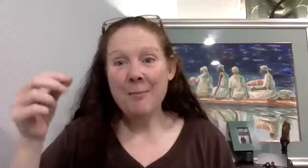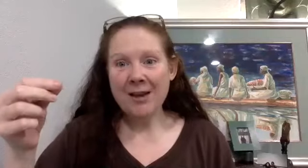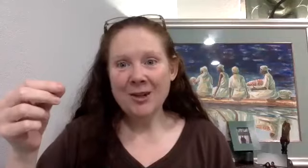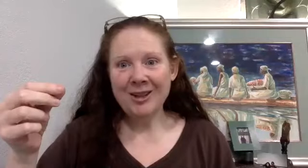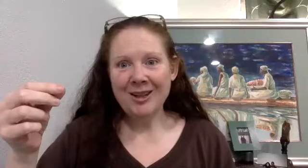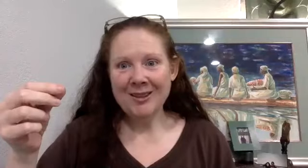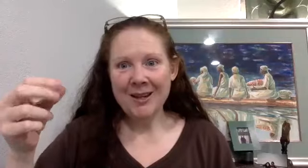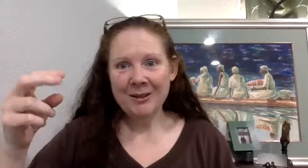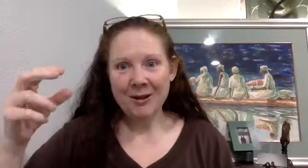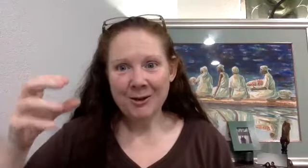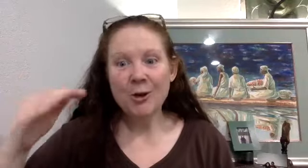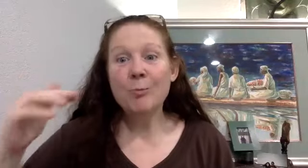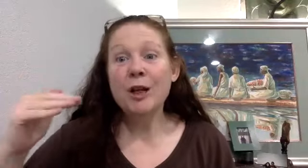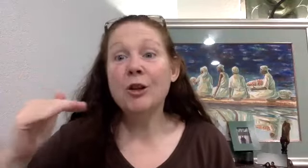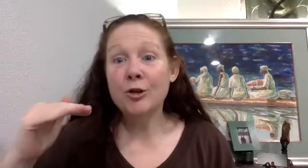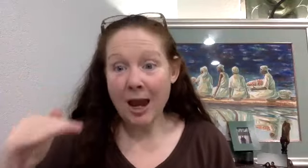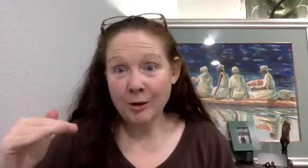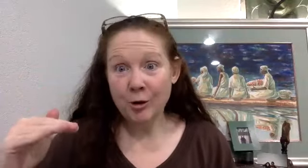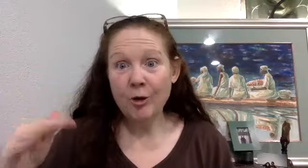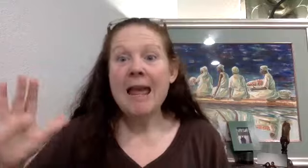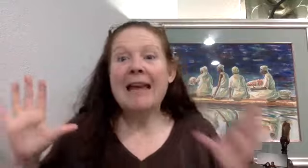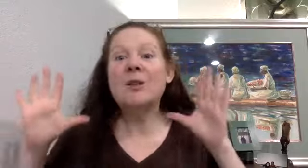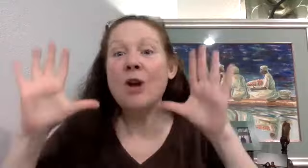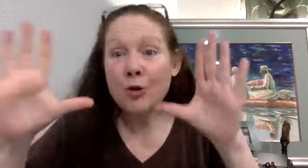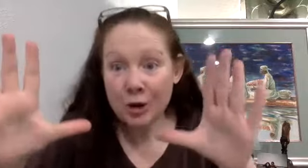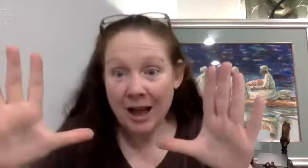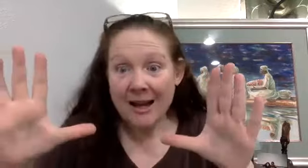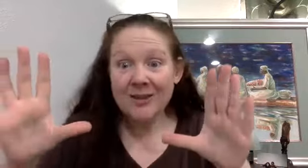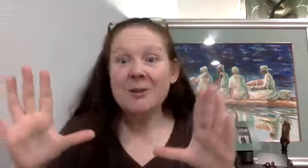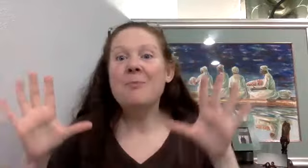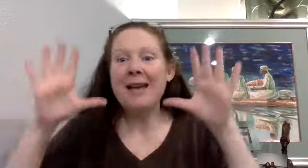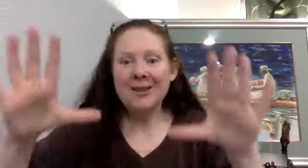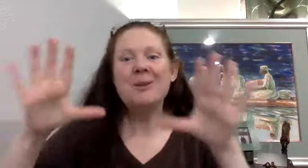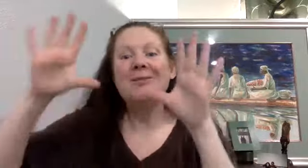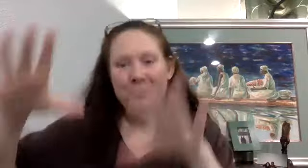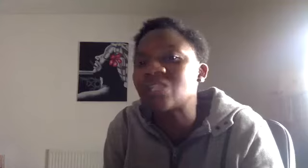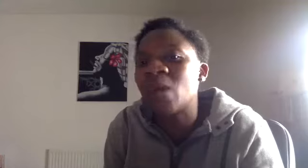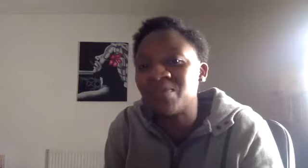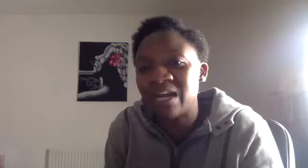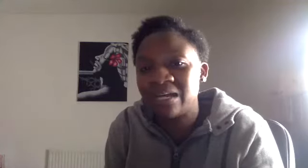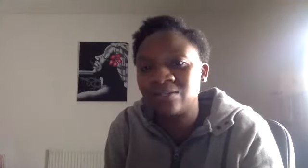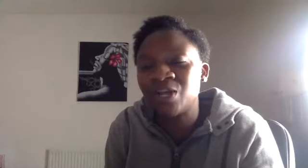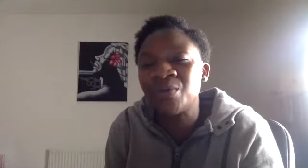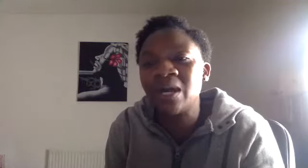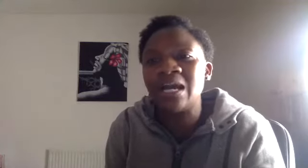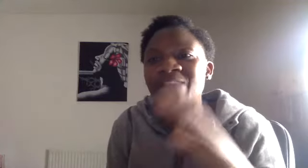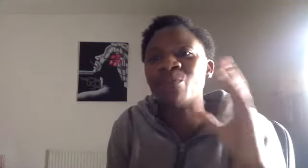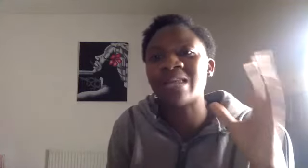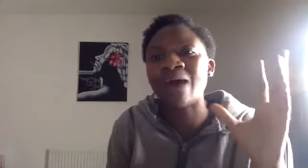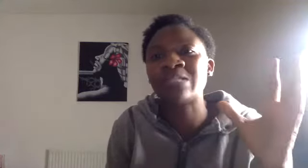masculine in the sense of a certain particular genital. It's socialized. But that's what I'm saying. So even without it